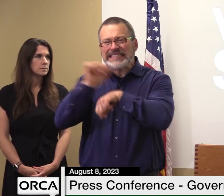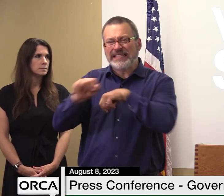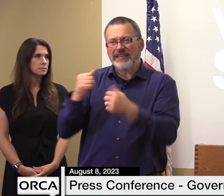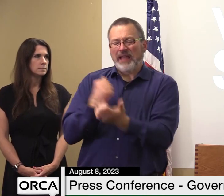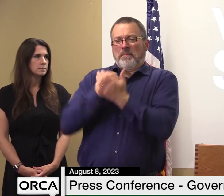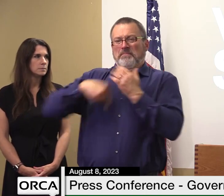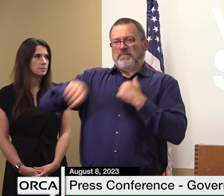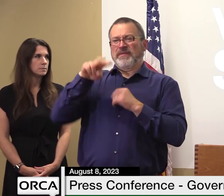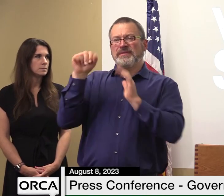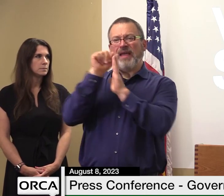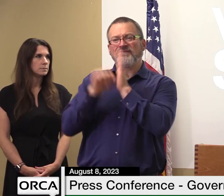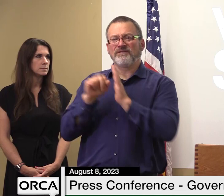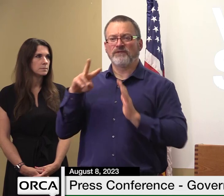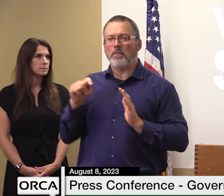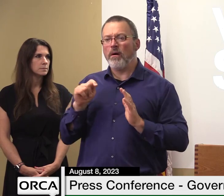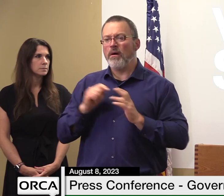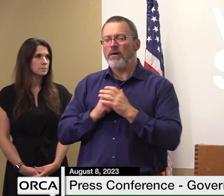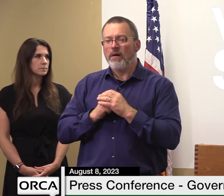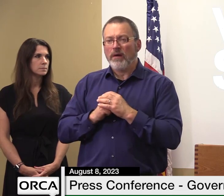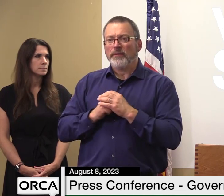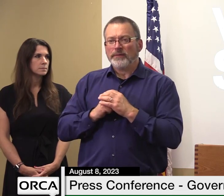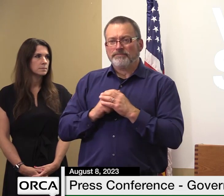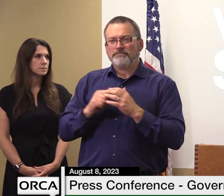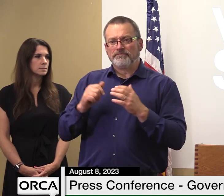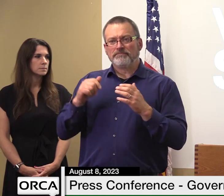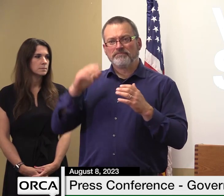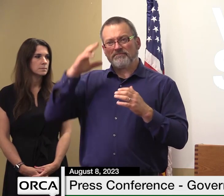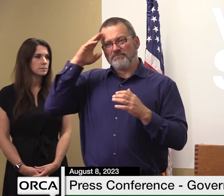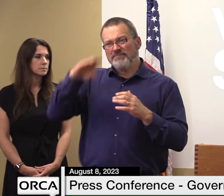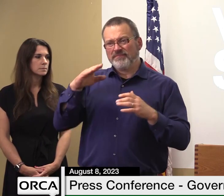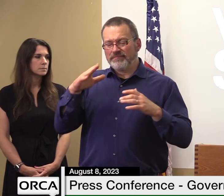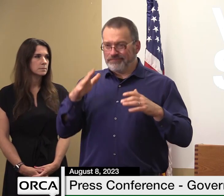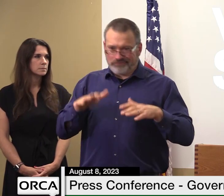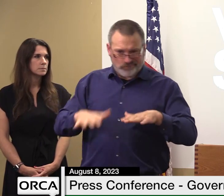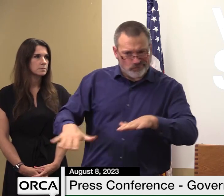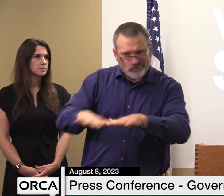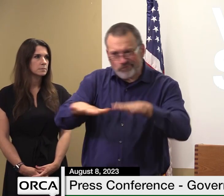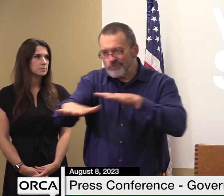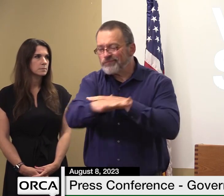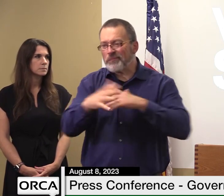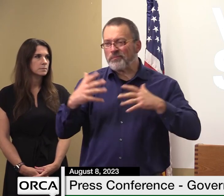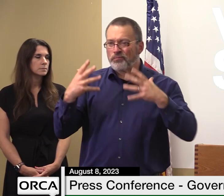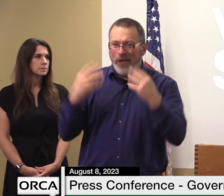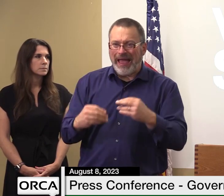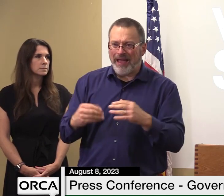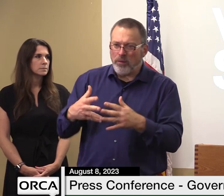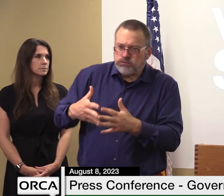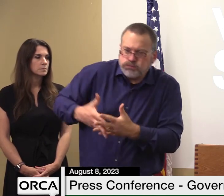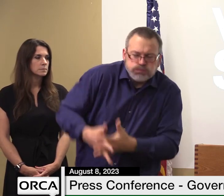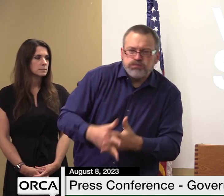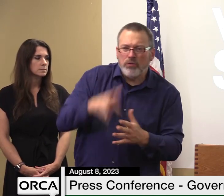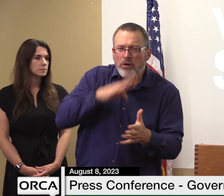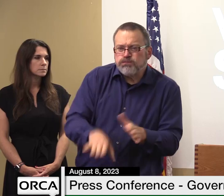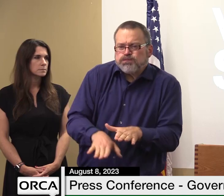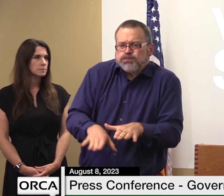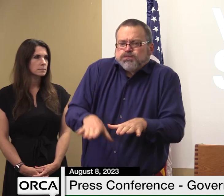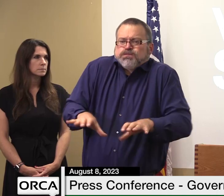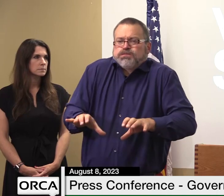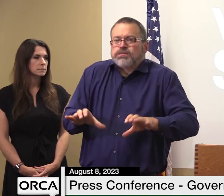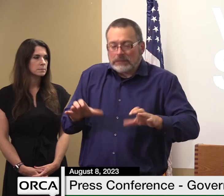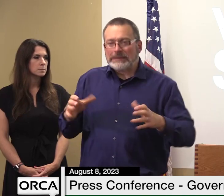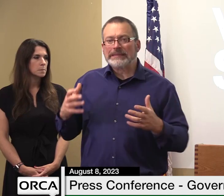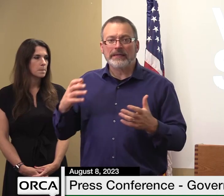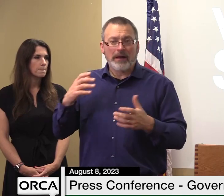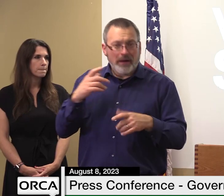of our oversaturated soils the next for the next month or so will be an opportunity to focus on cleanup needs and